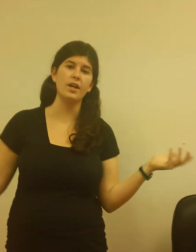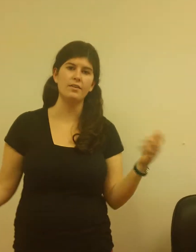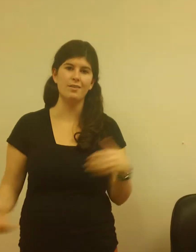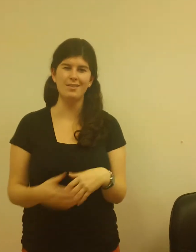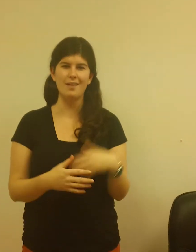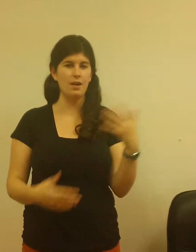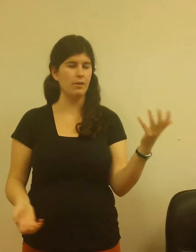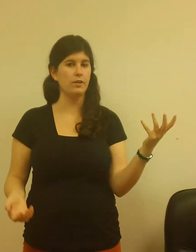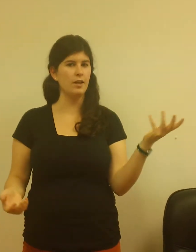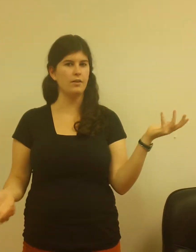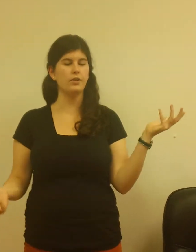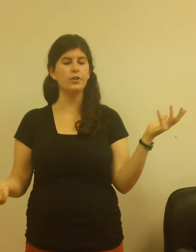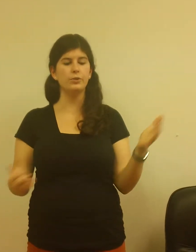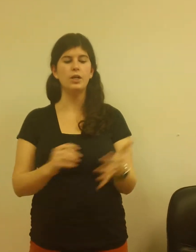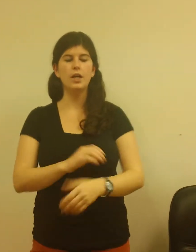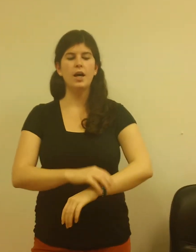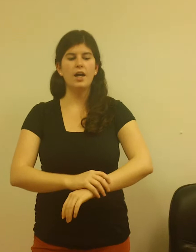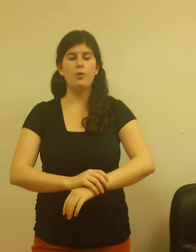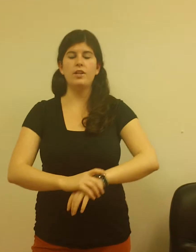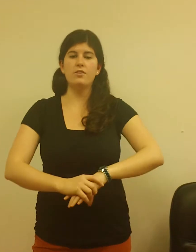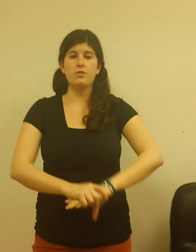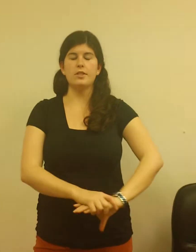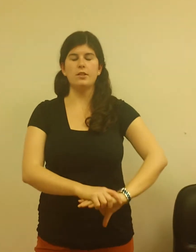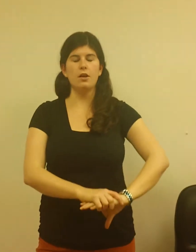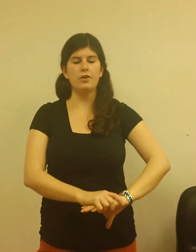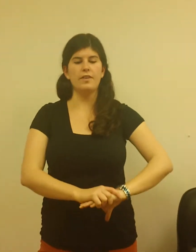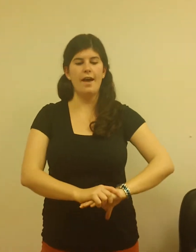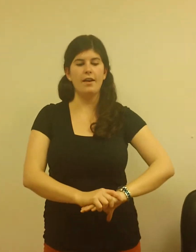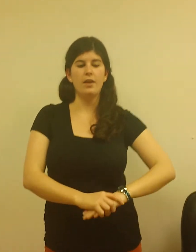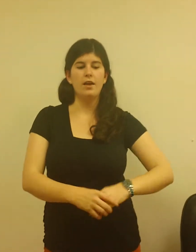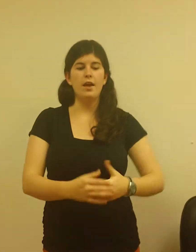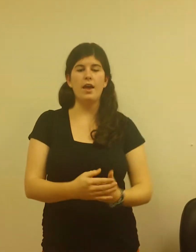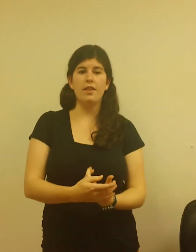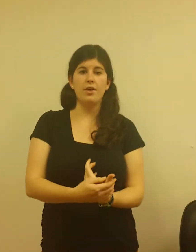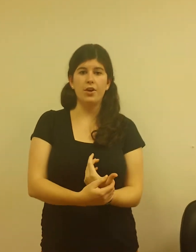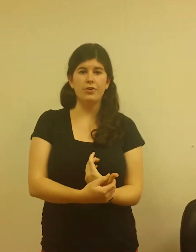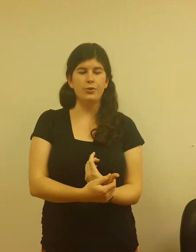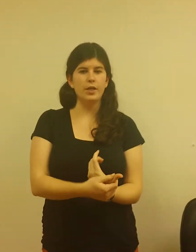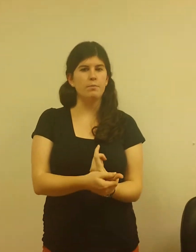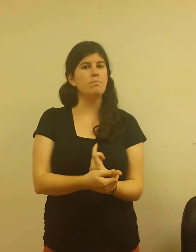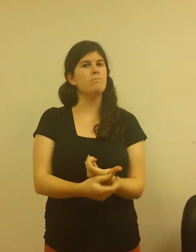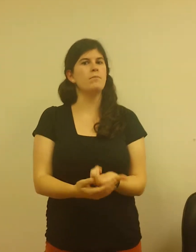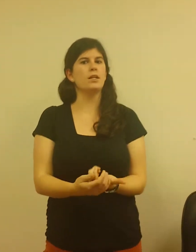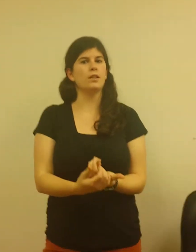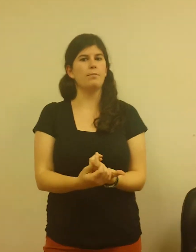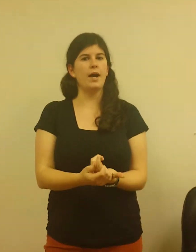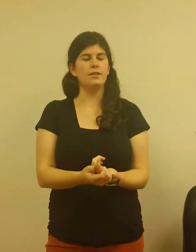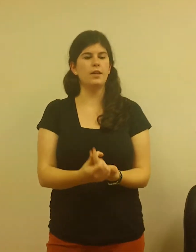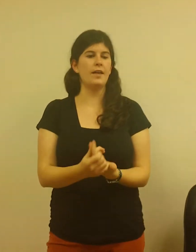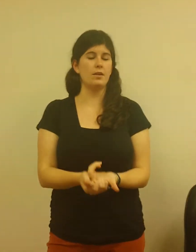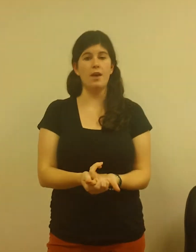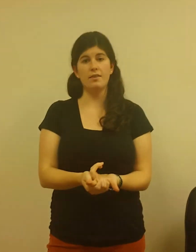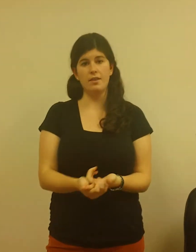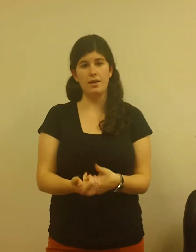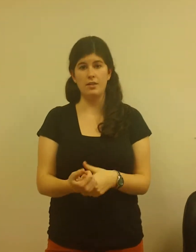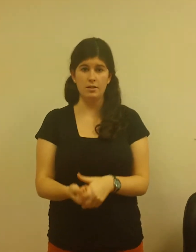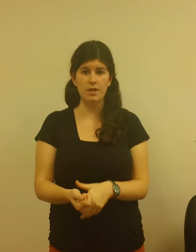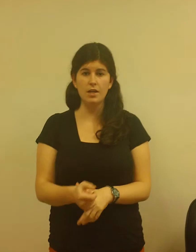Donuts, that's not really anything new. What is interesting though is that, A, they're doing it mainly by SMS and email